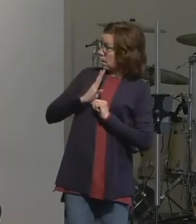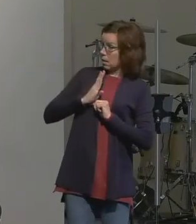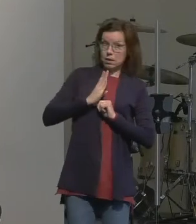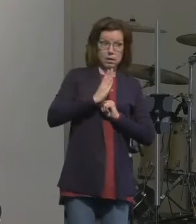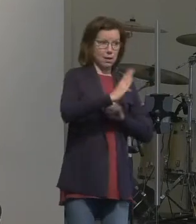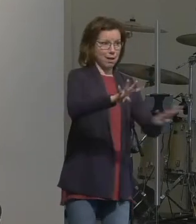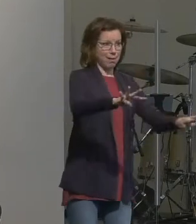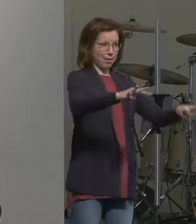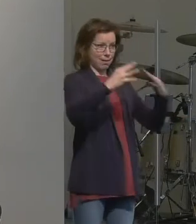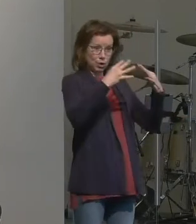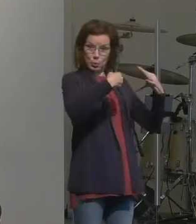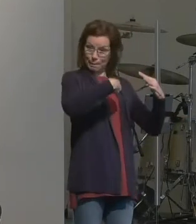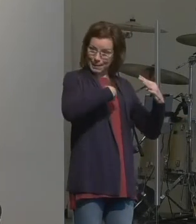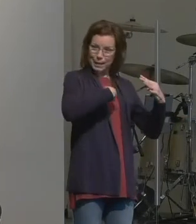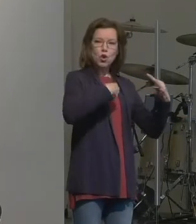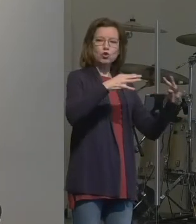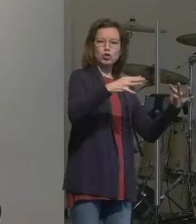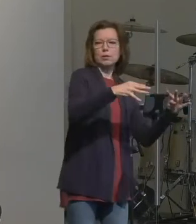it should be his